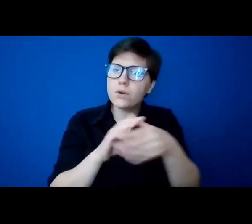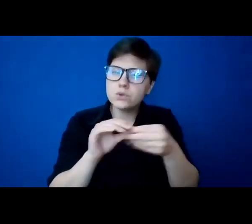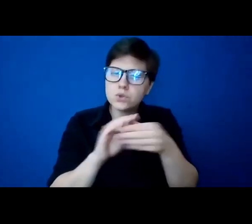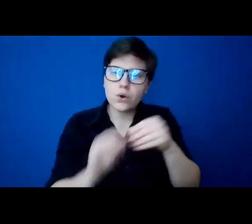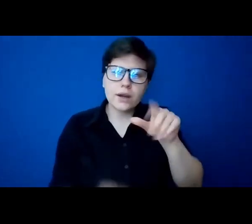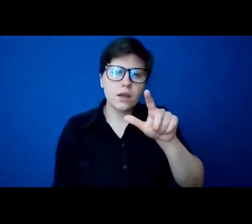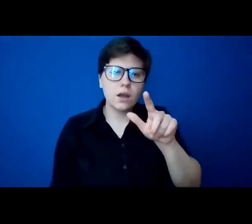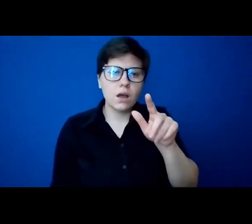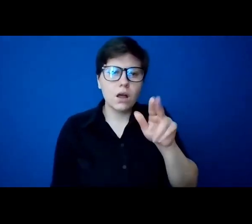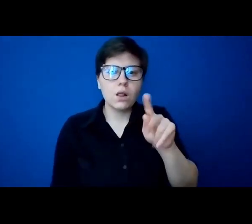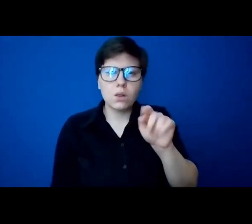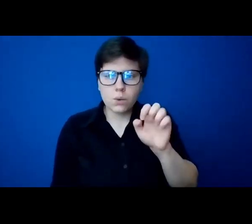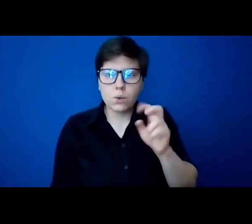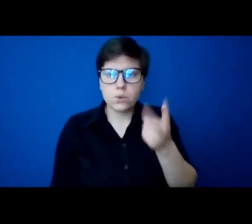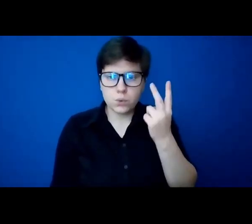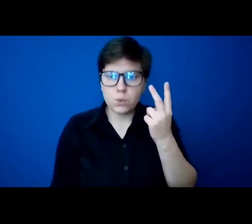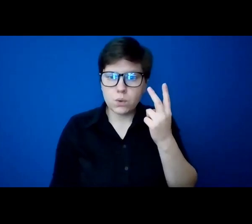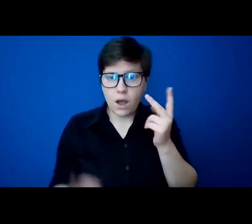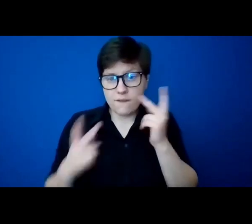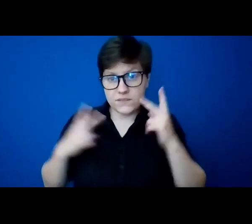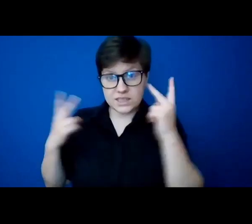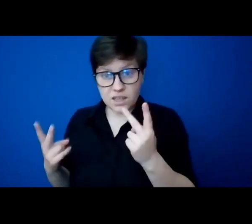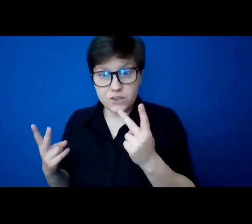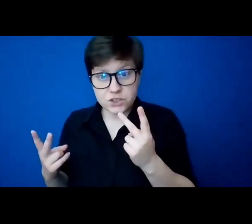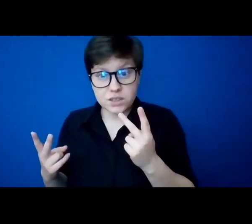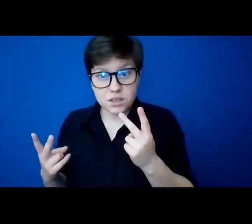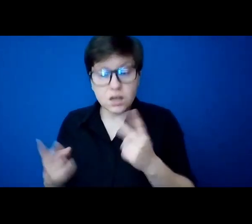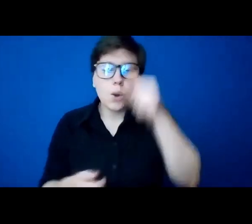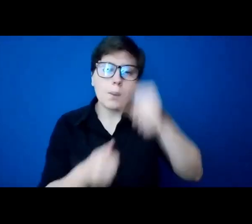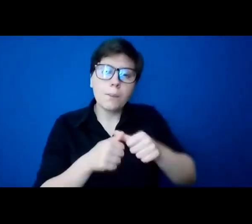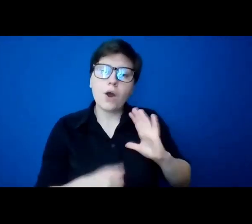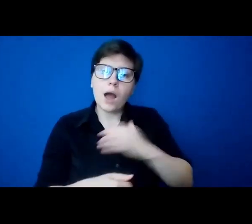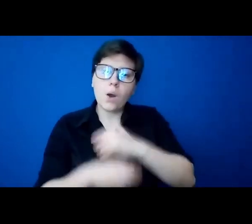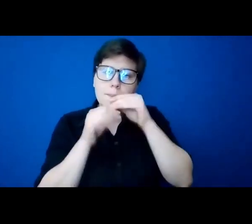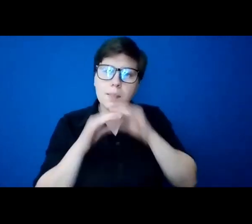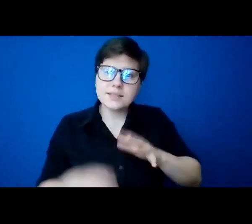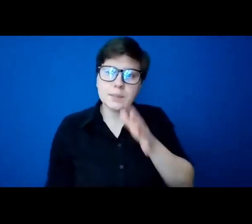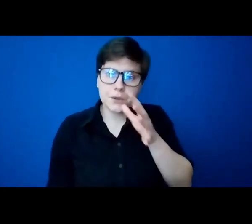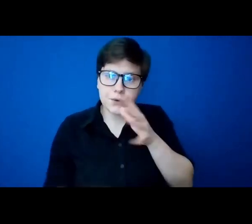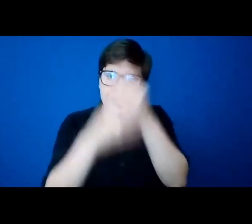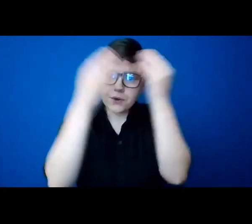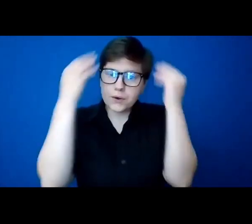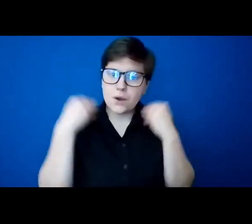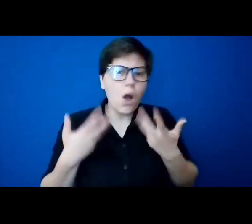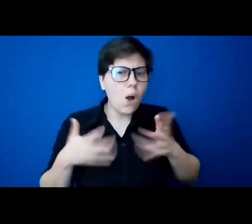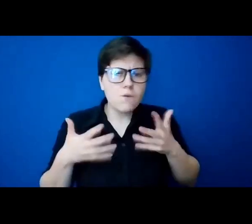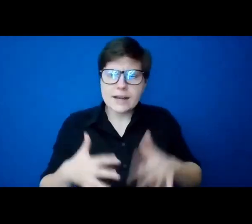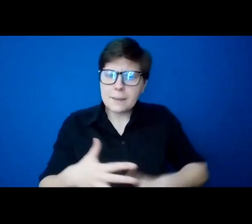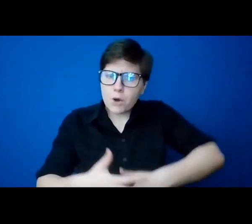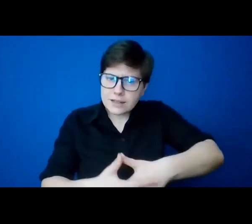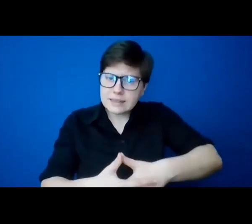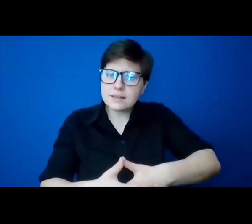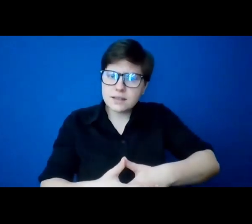two of the visitation. You remember that our blessed mother, already pregnant and carrying